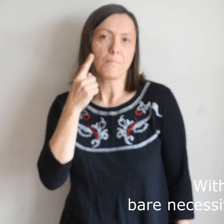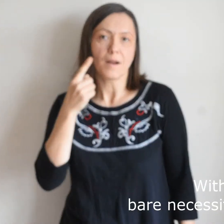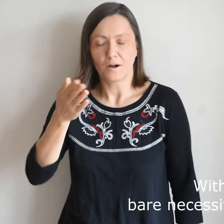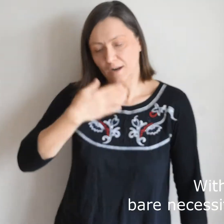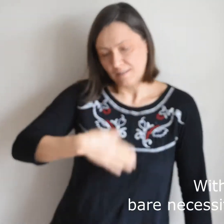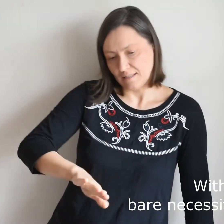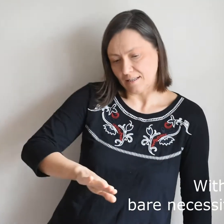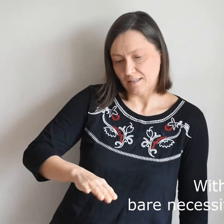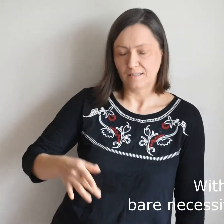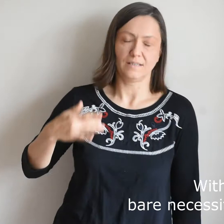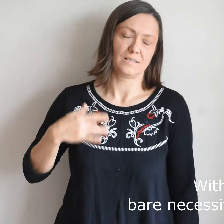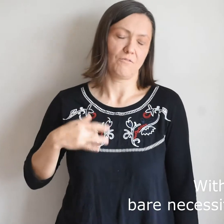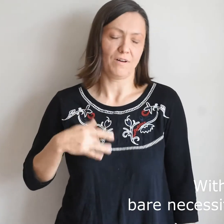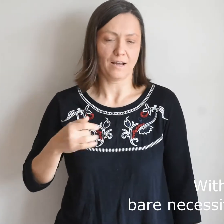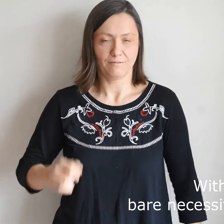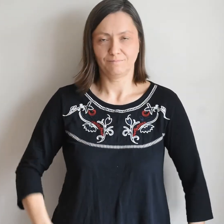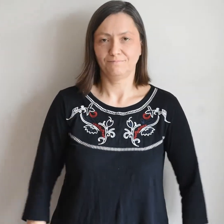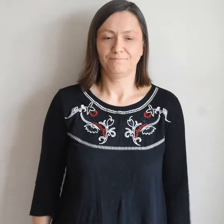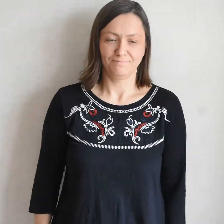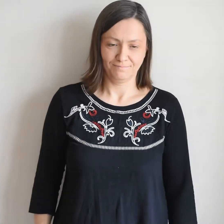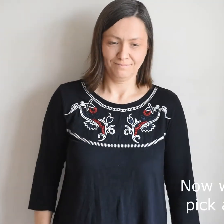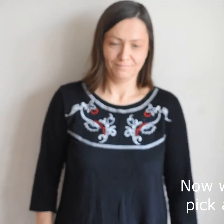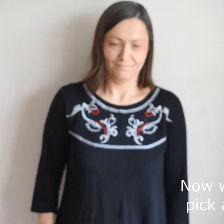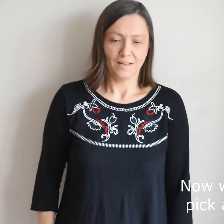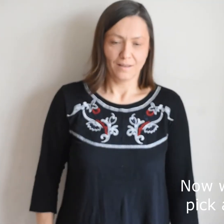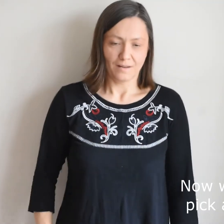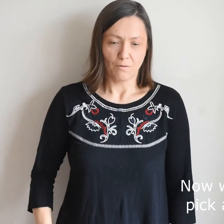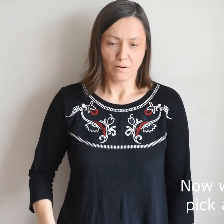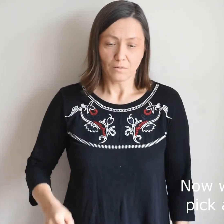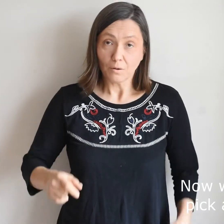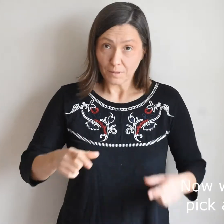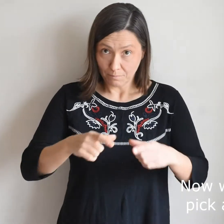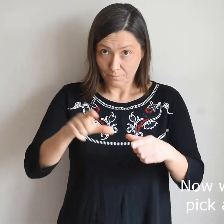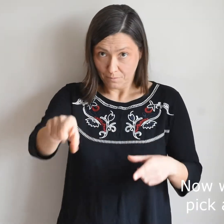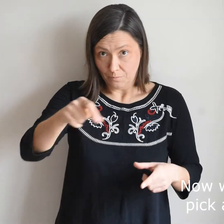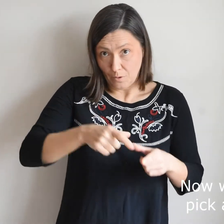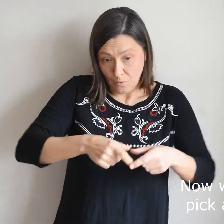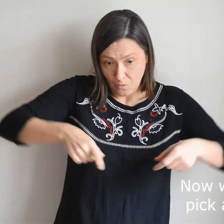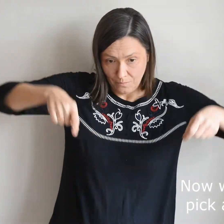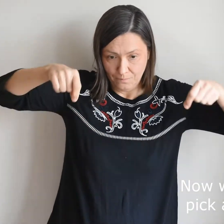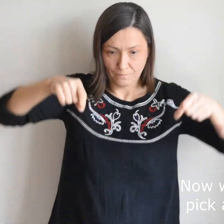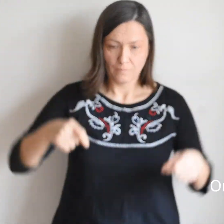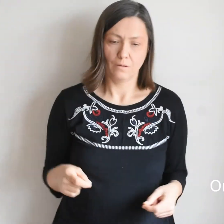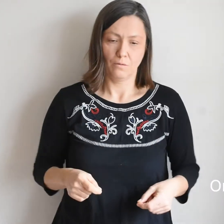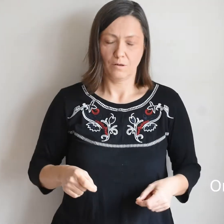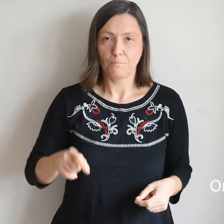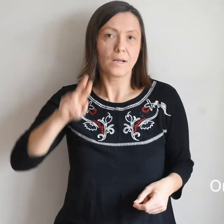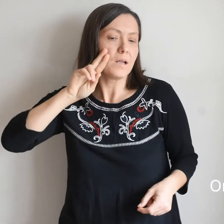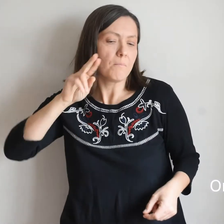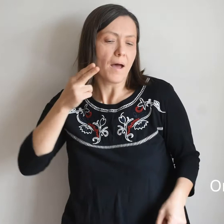bare necessities of life. Now when you pick a pawpaw, or a prickly pet,